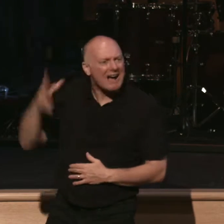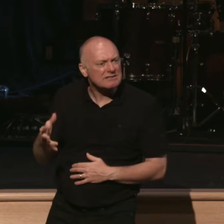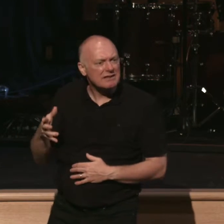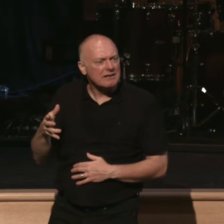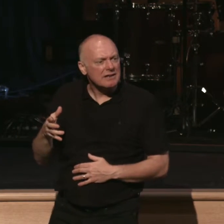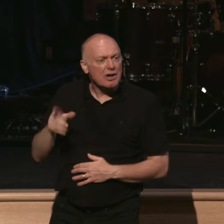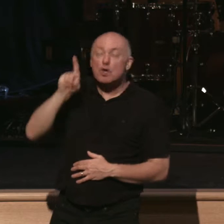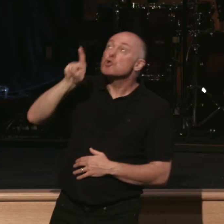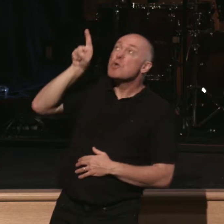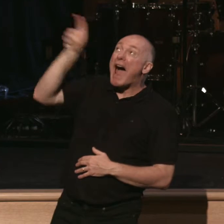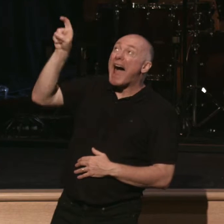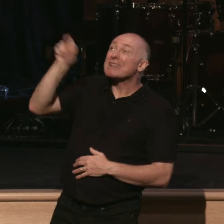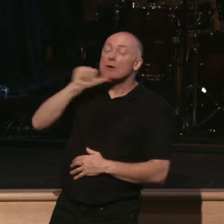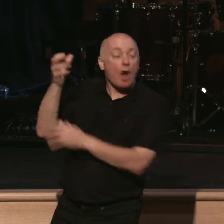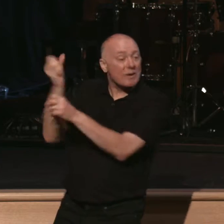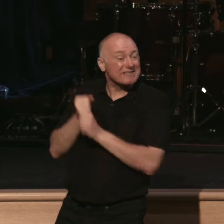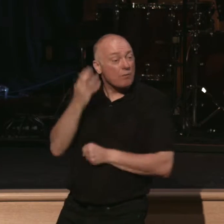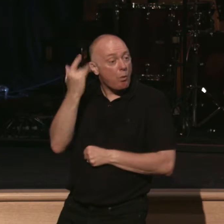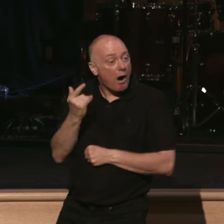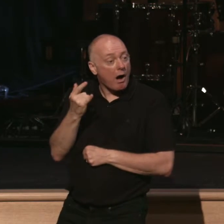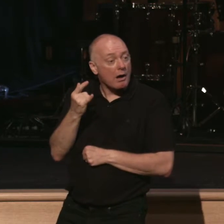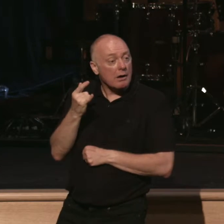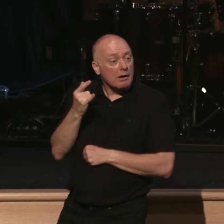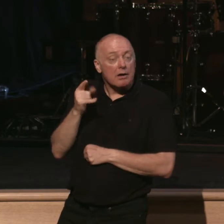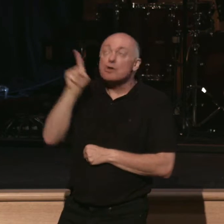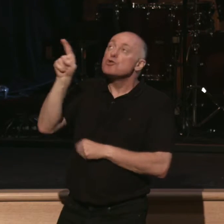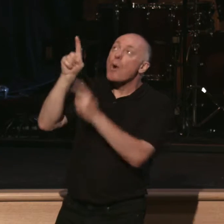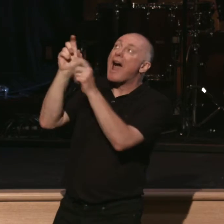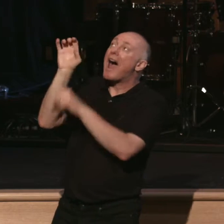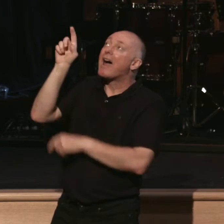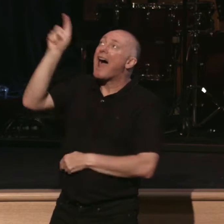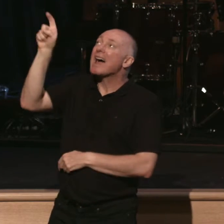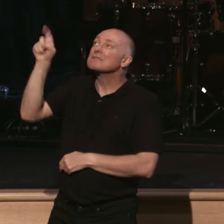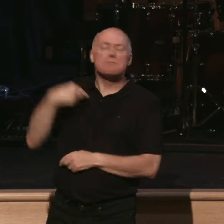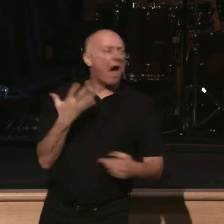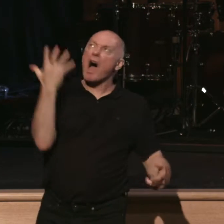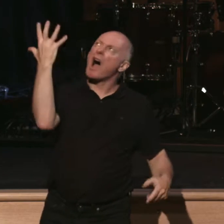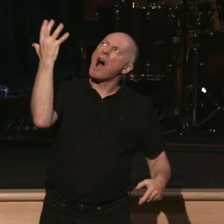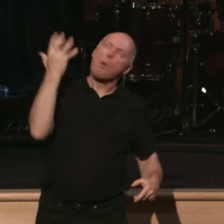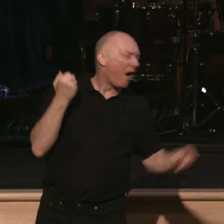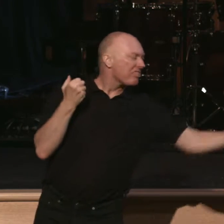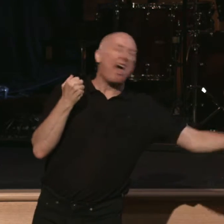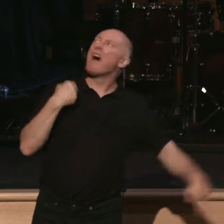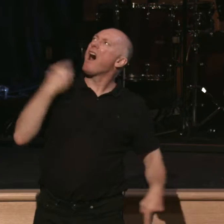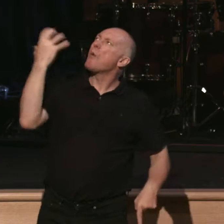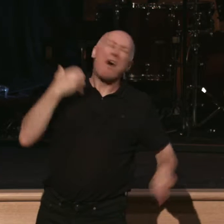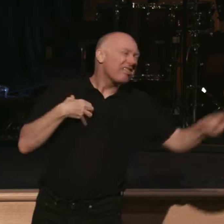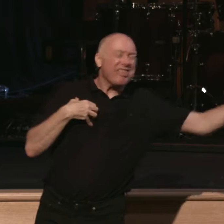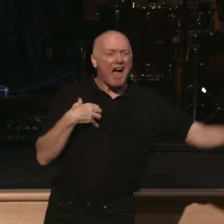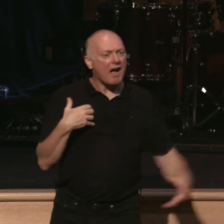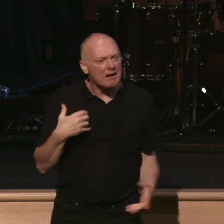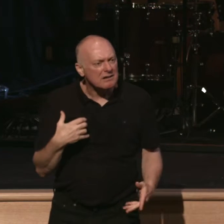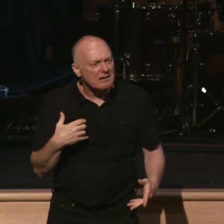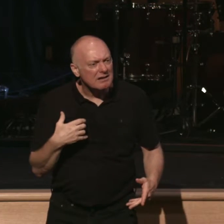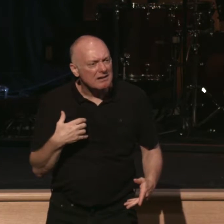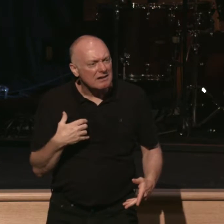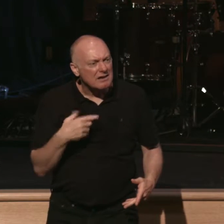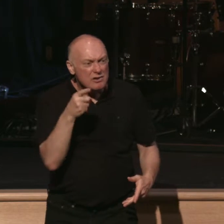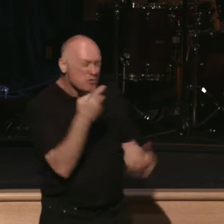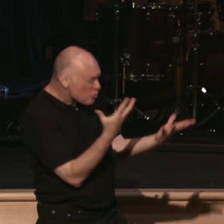receive because you ask wrongly to spend it on your passions. Our lust infects our prayer life. And